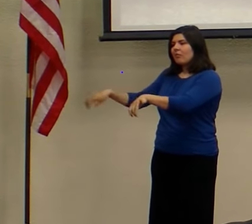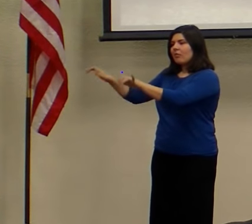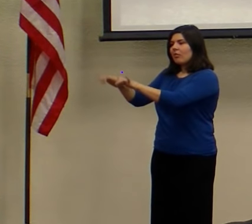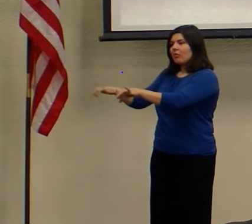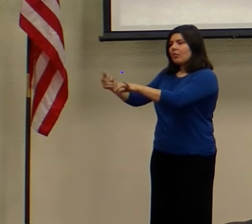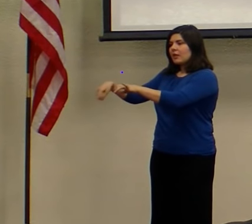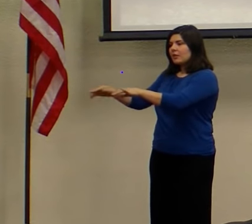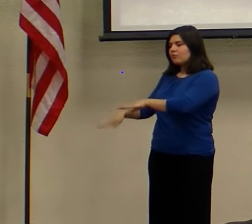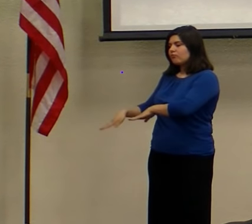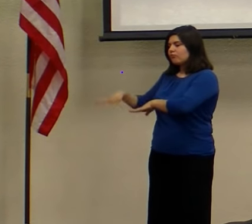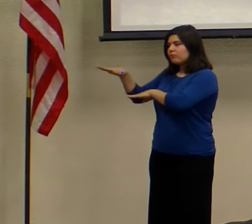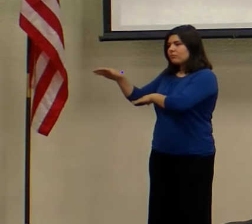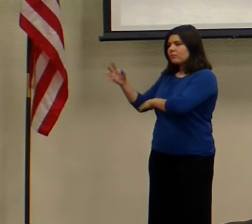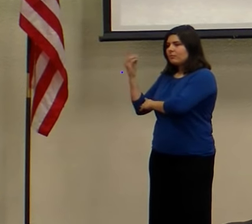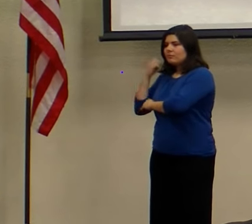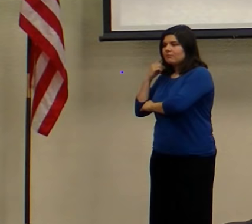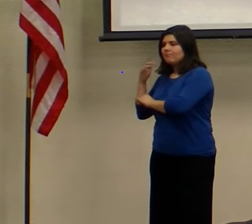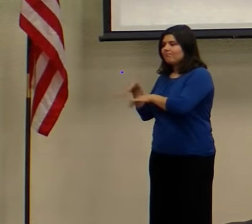whole life?